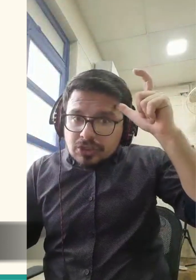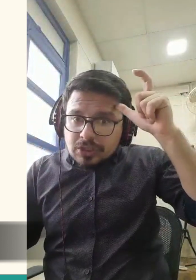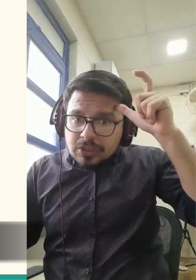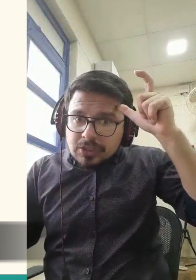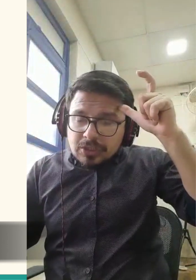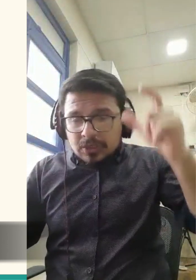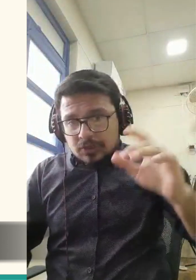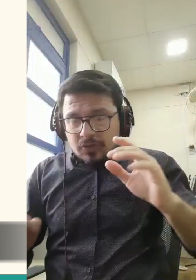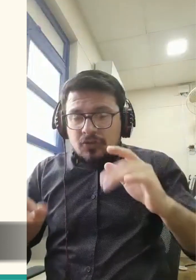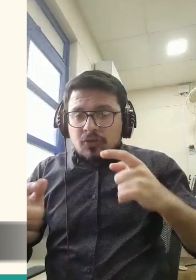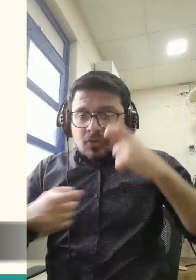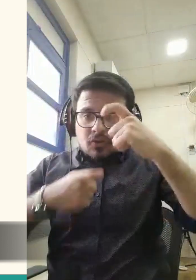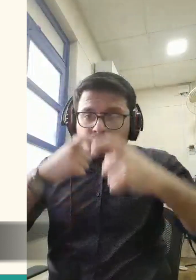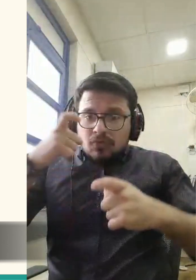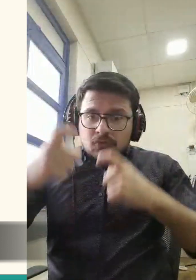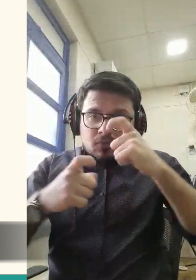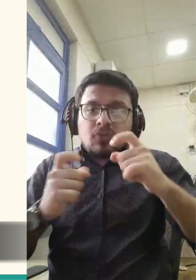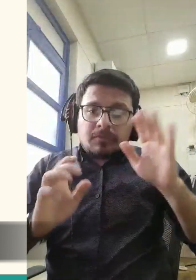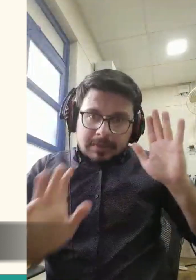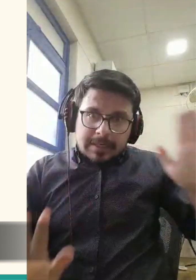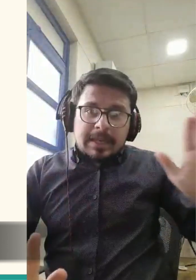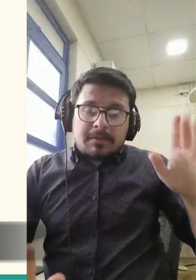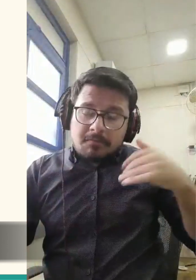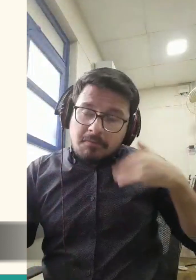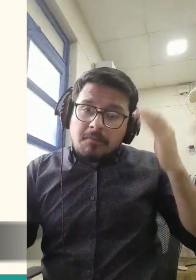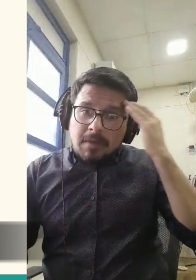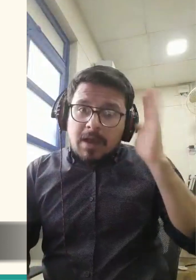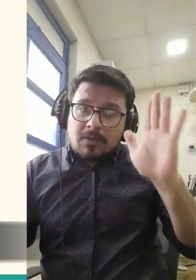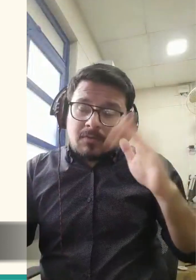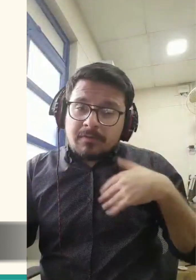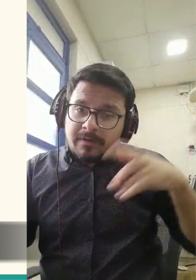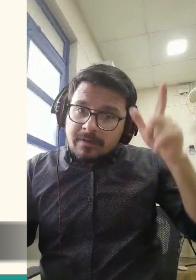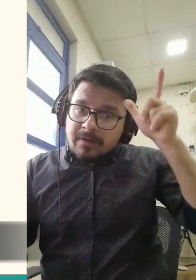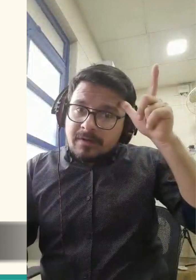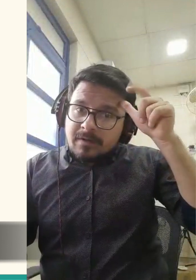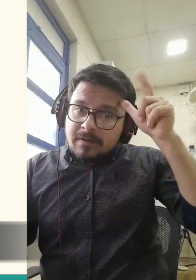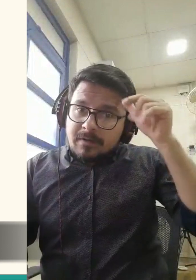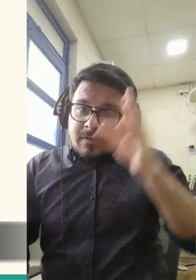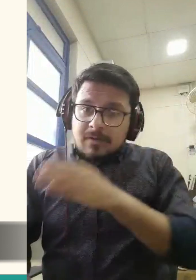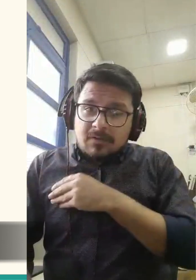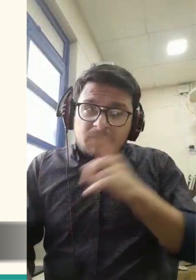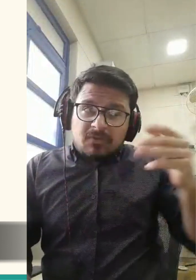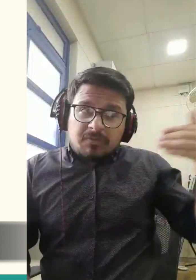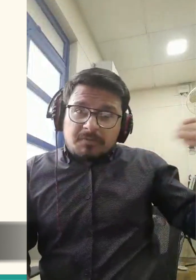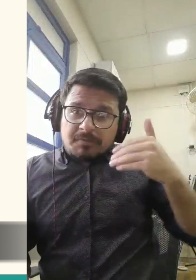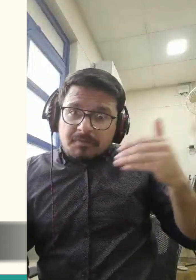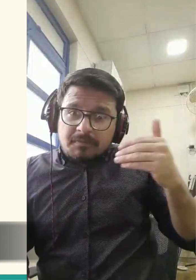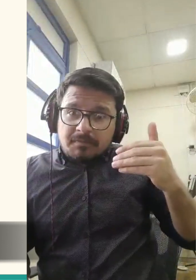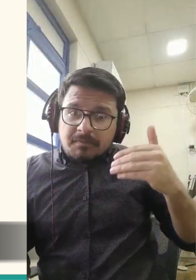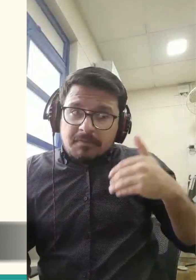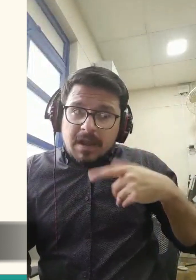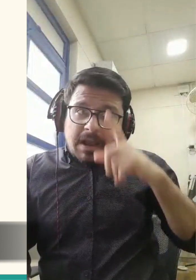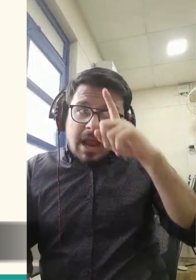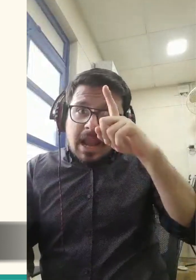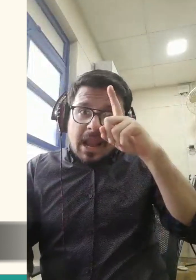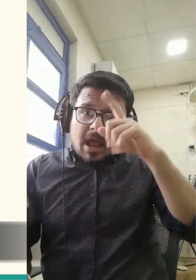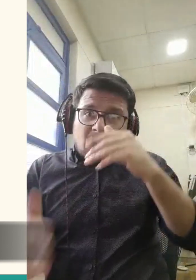However, in his education from Allah, Adam knew that they had an